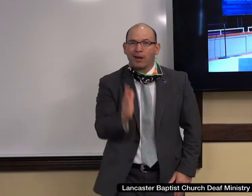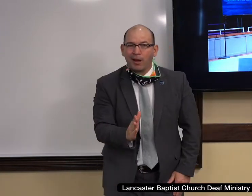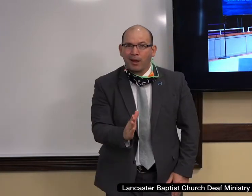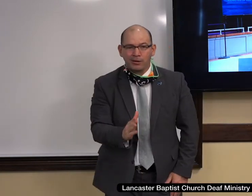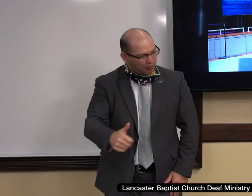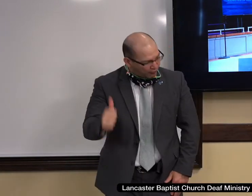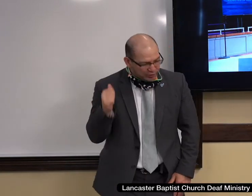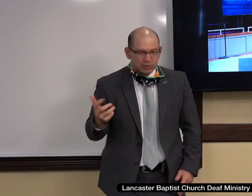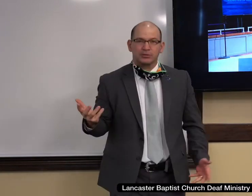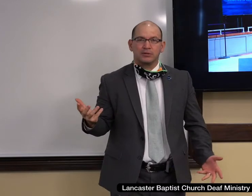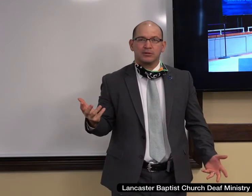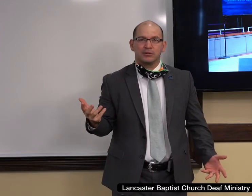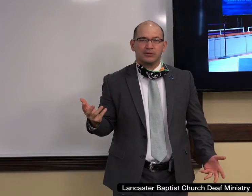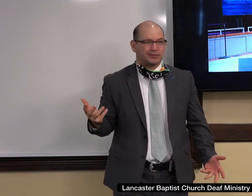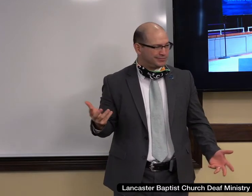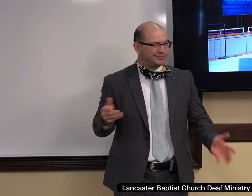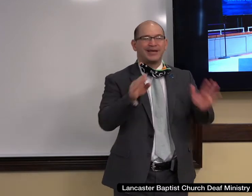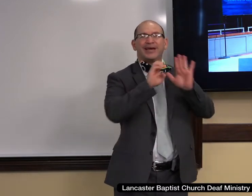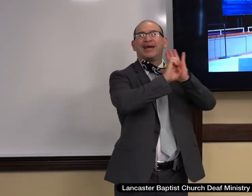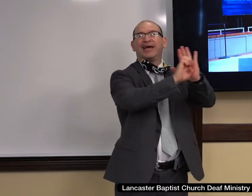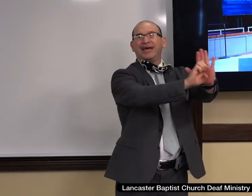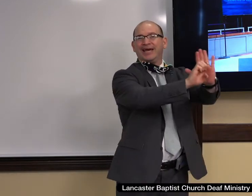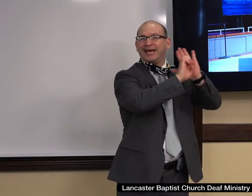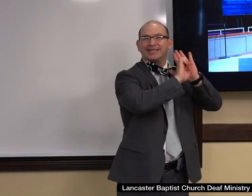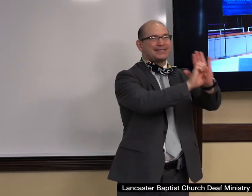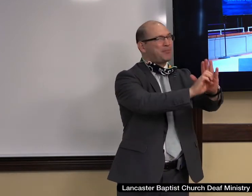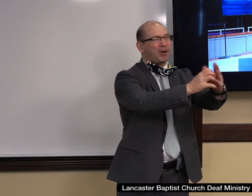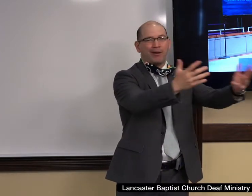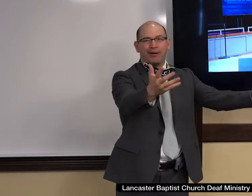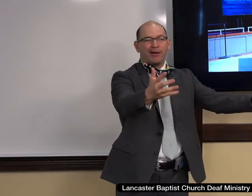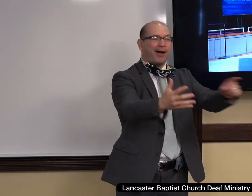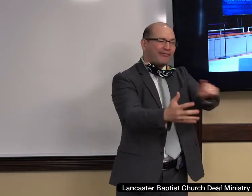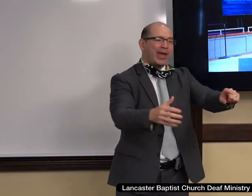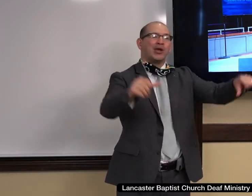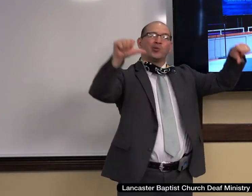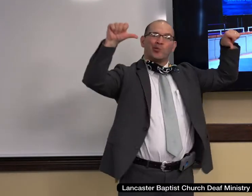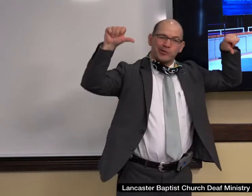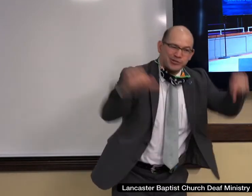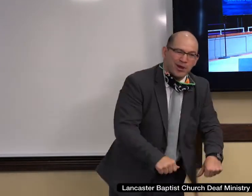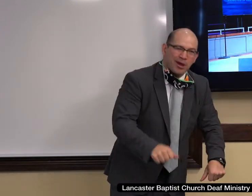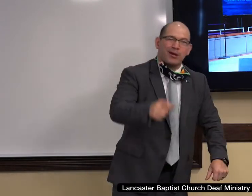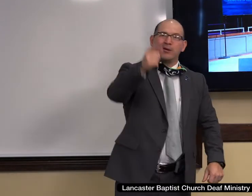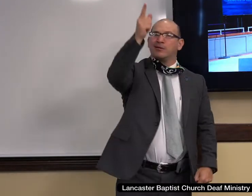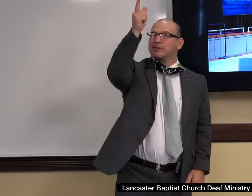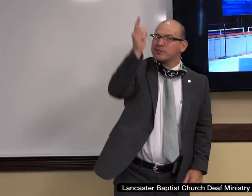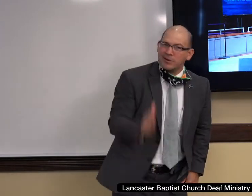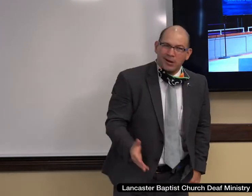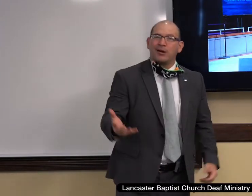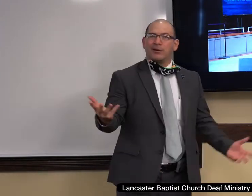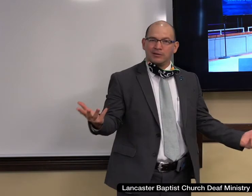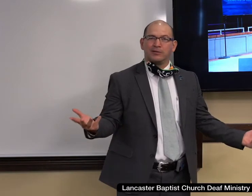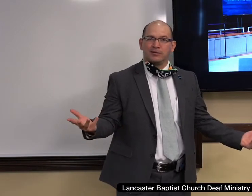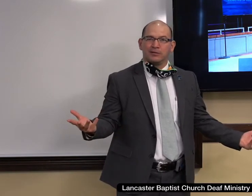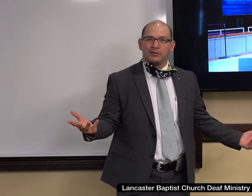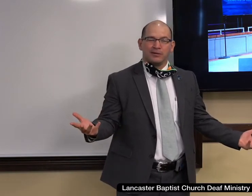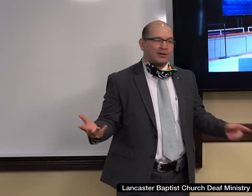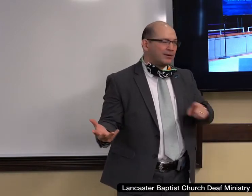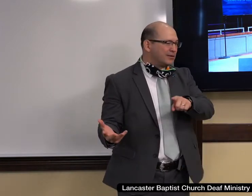You say you're being political. No, I'm just stating a historical fact to illustrate to you that humanism is permeating the fabric of the United States of